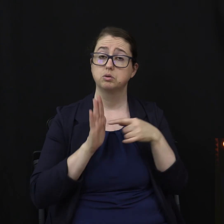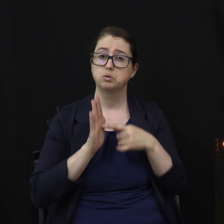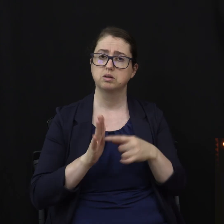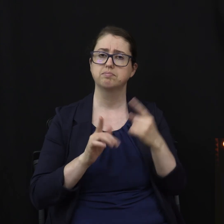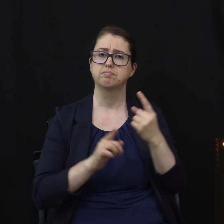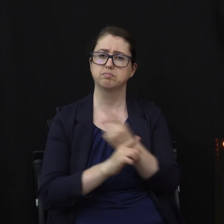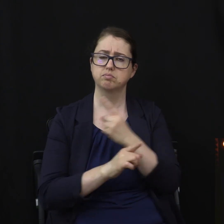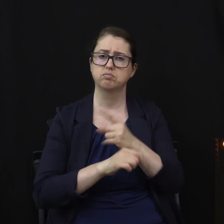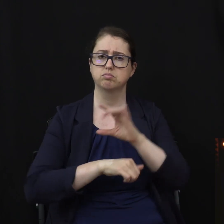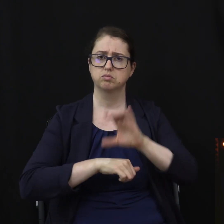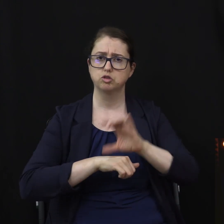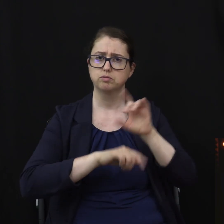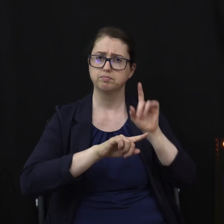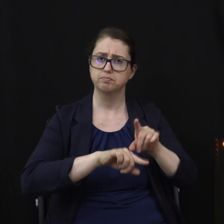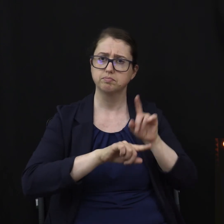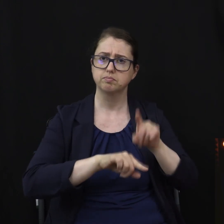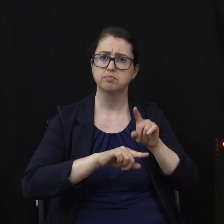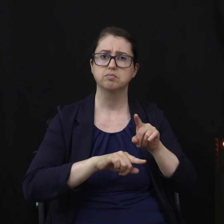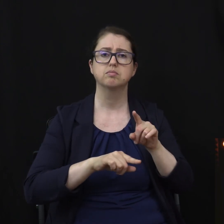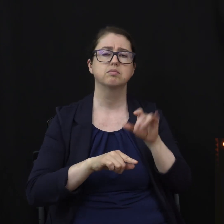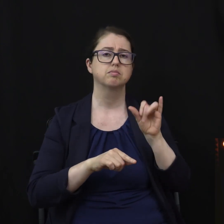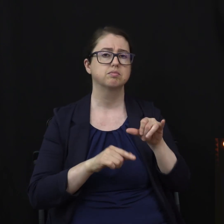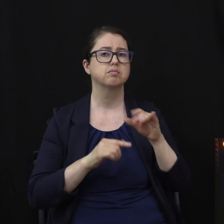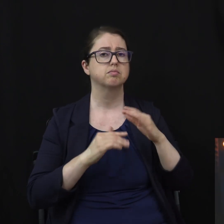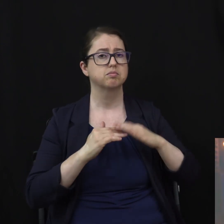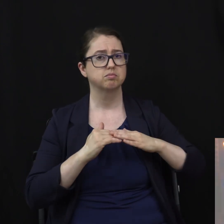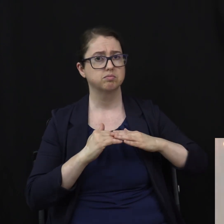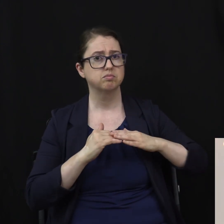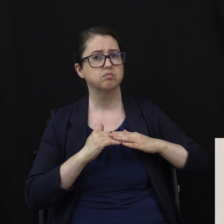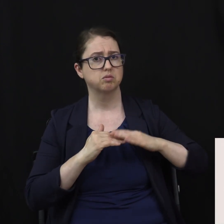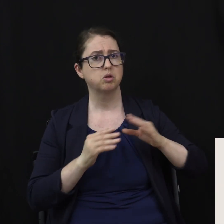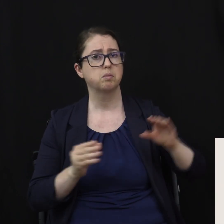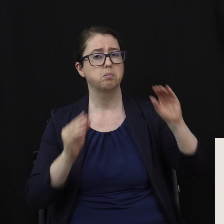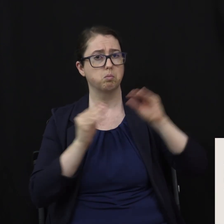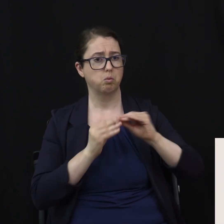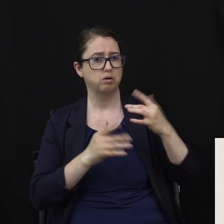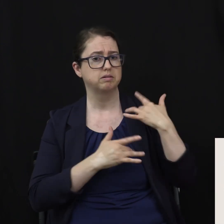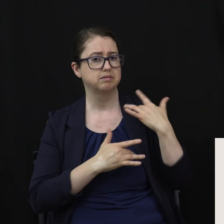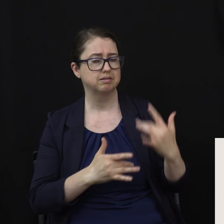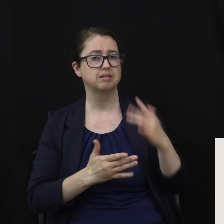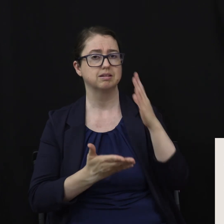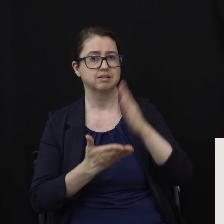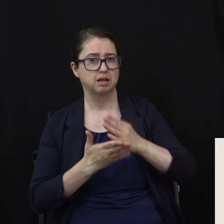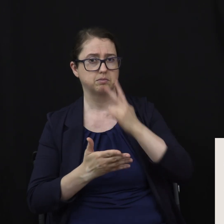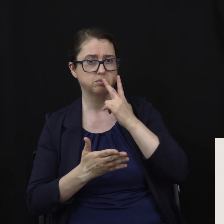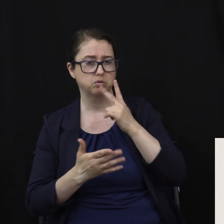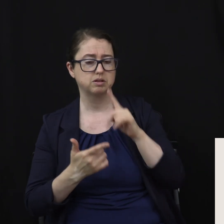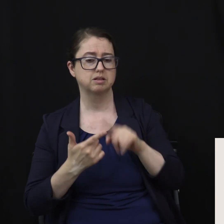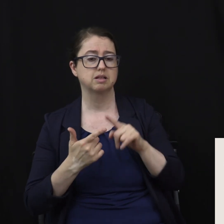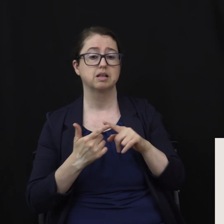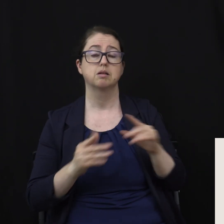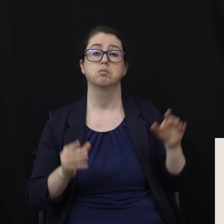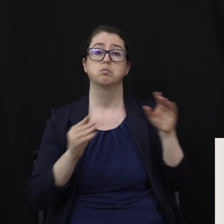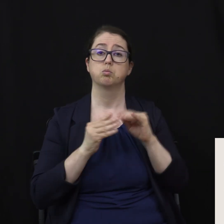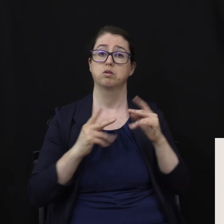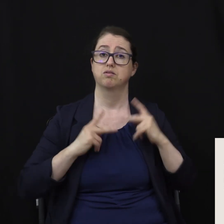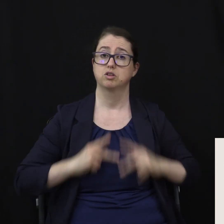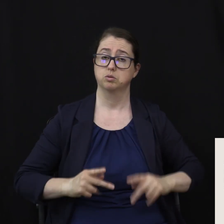attendees are more likely to stop smoking, increase physical activity, become more